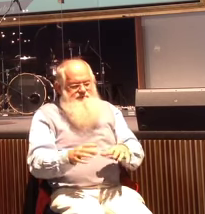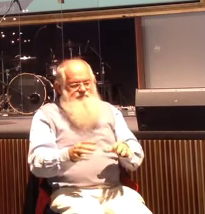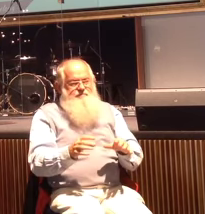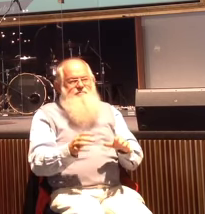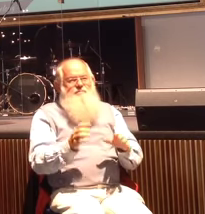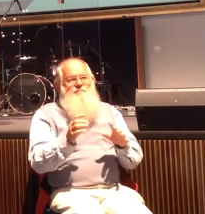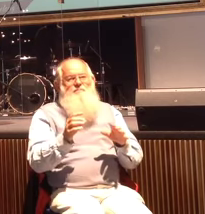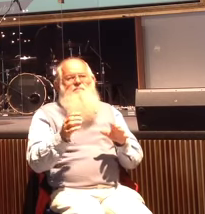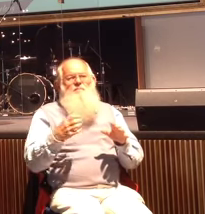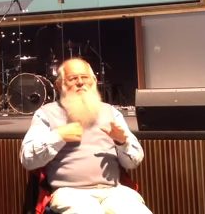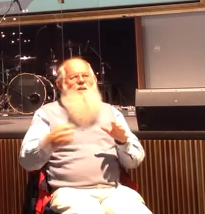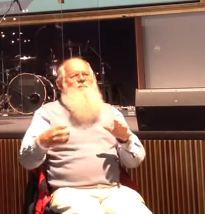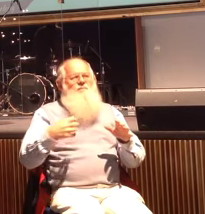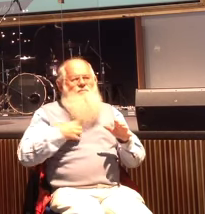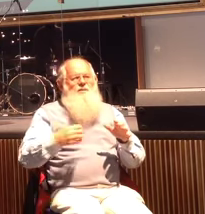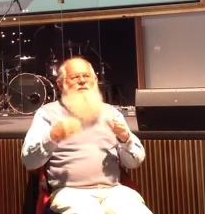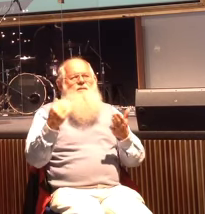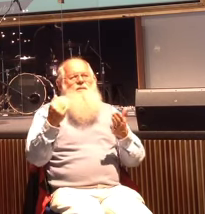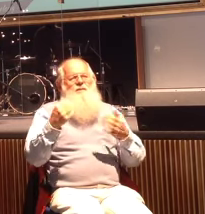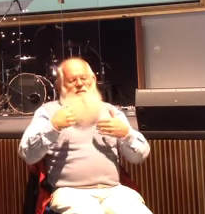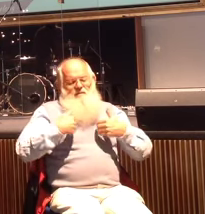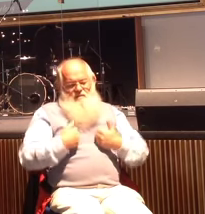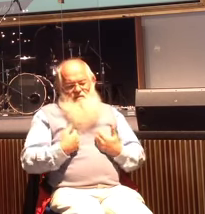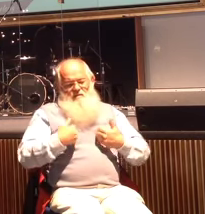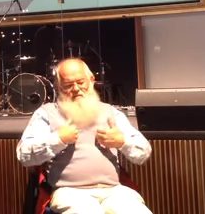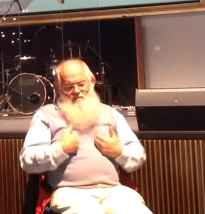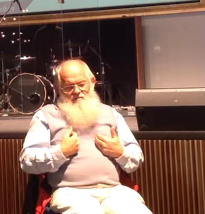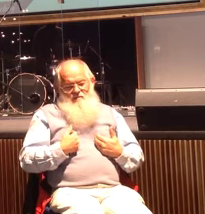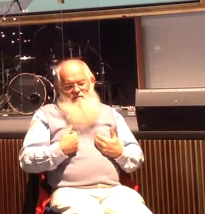more and more fatigued and then then I was inspired